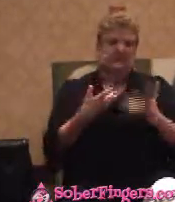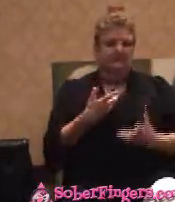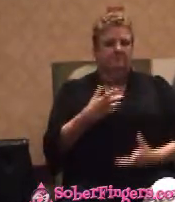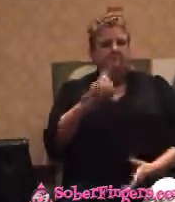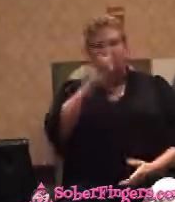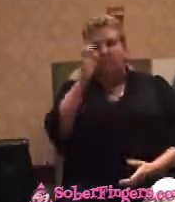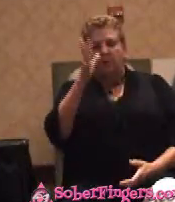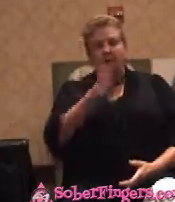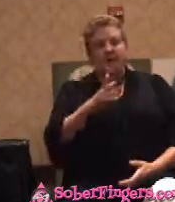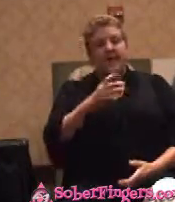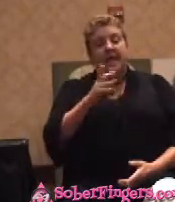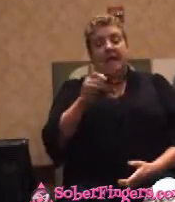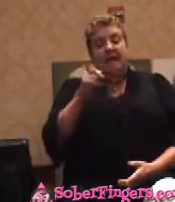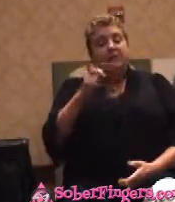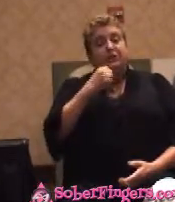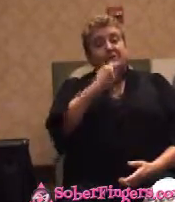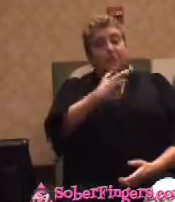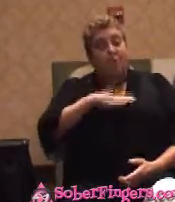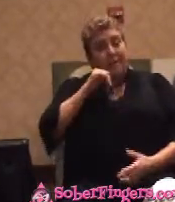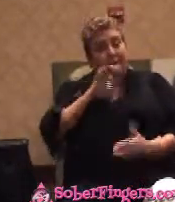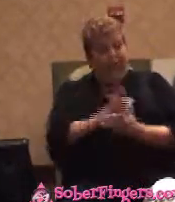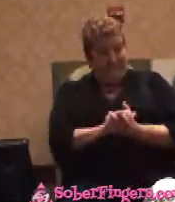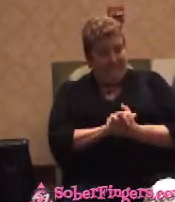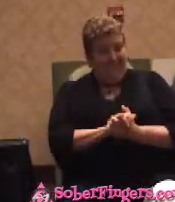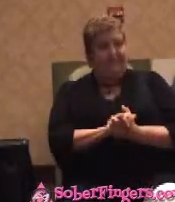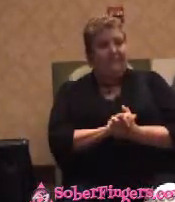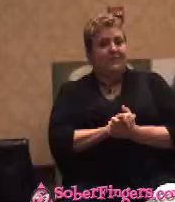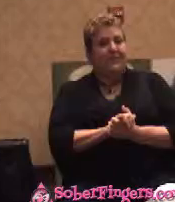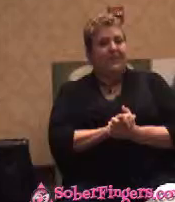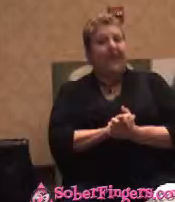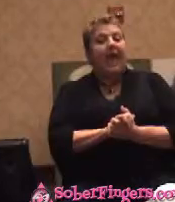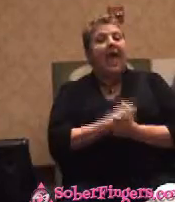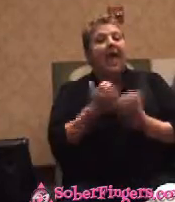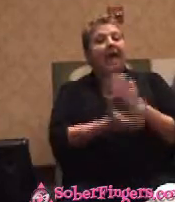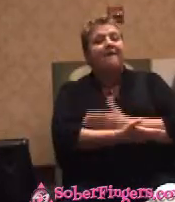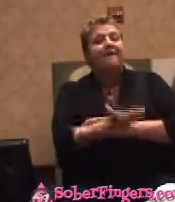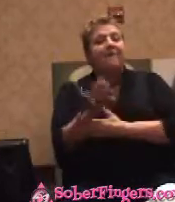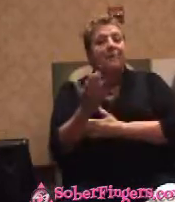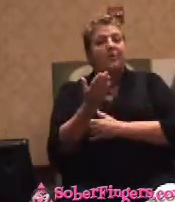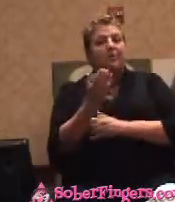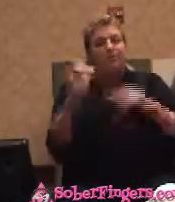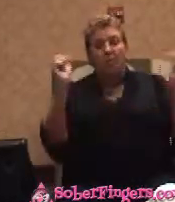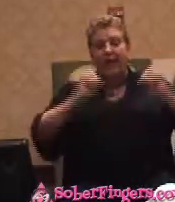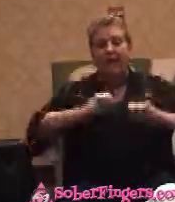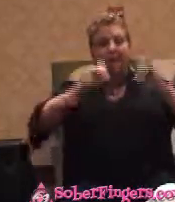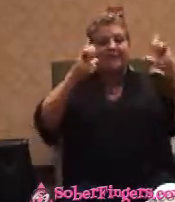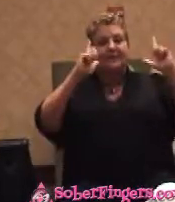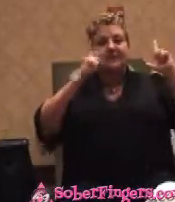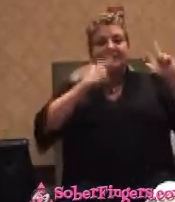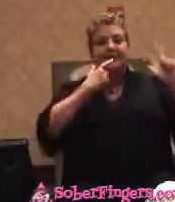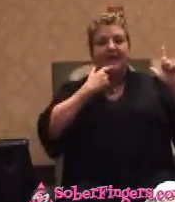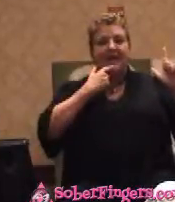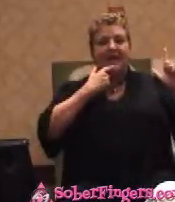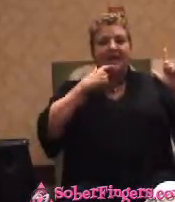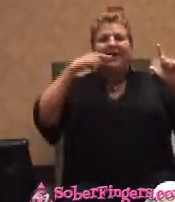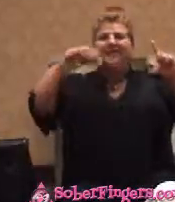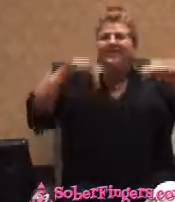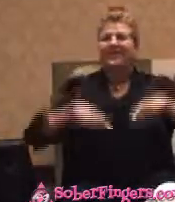She told my wife to wake up every morning. The moment she awakened to say, this is the day the Lord has